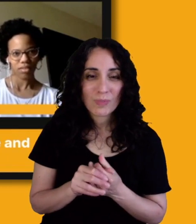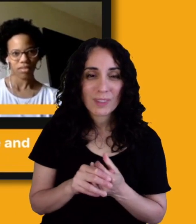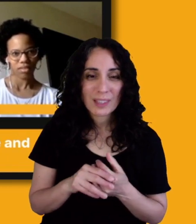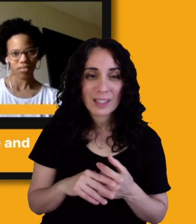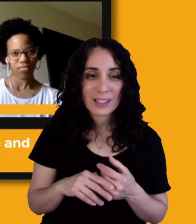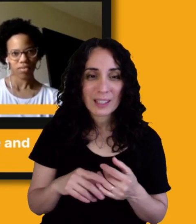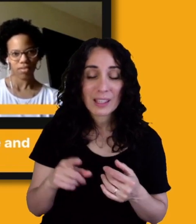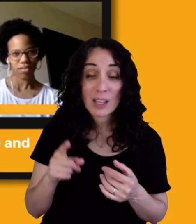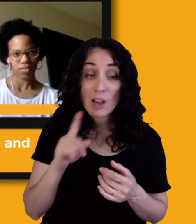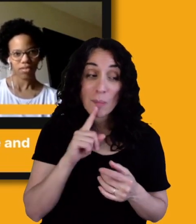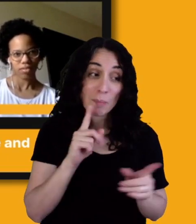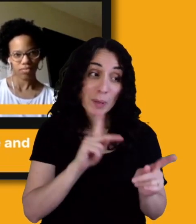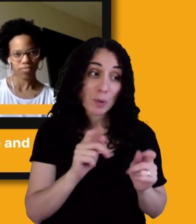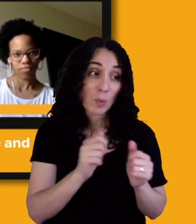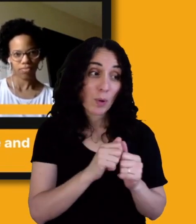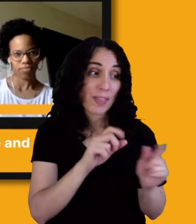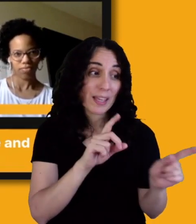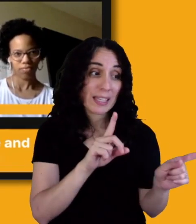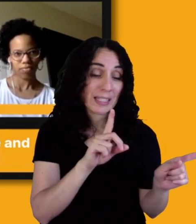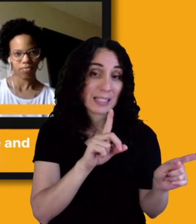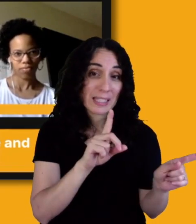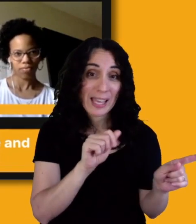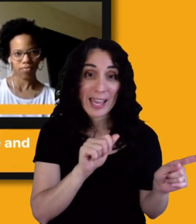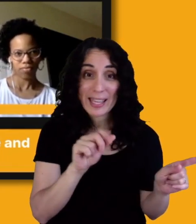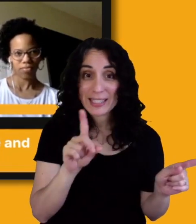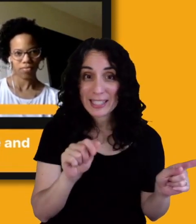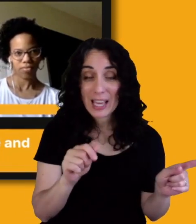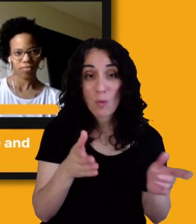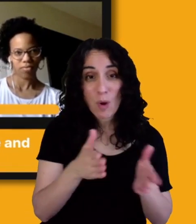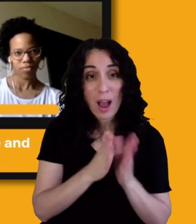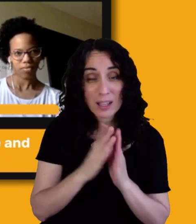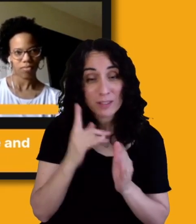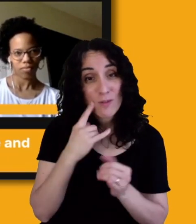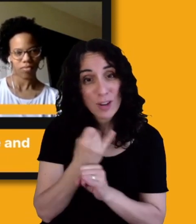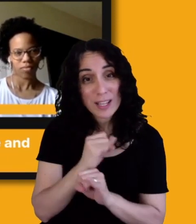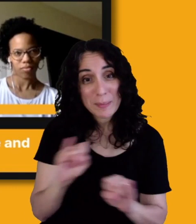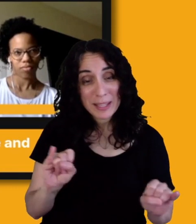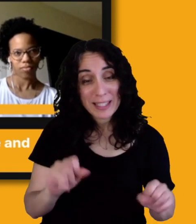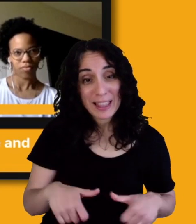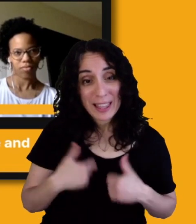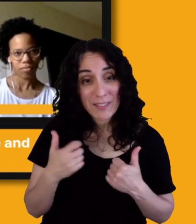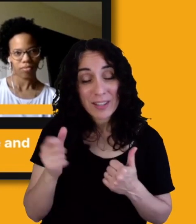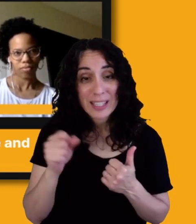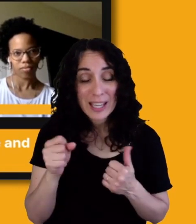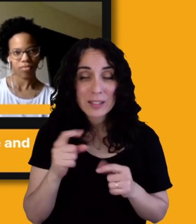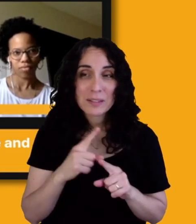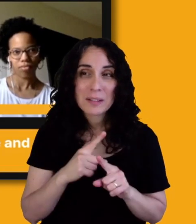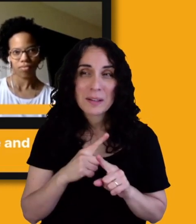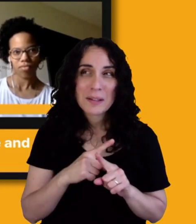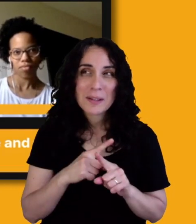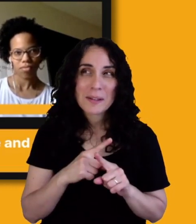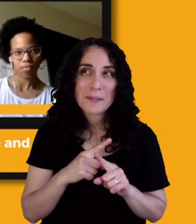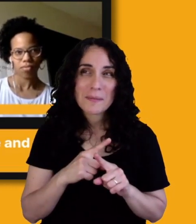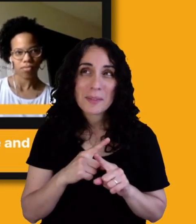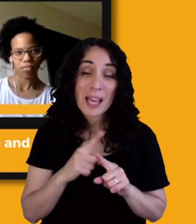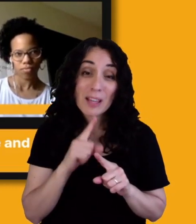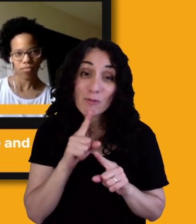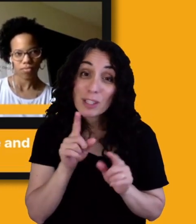Americans with Disabilities Act were asking for. And it, it's, it's so important because